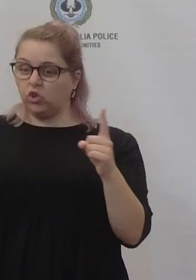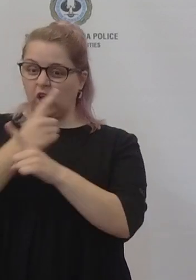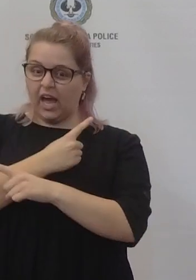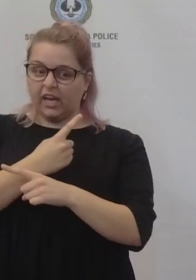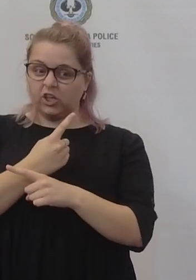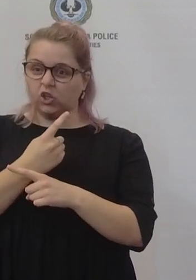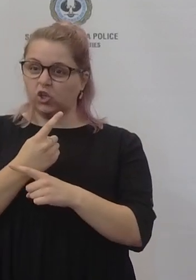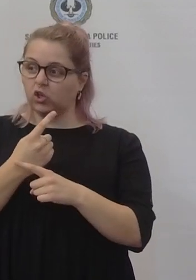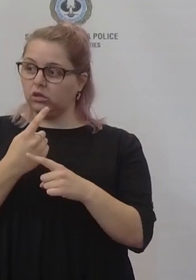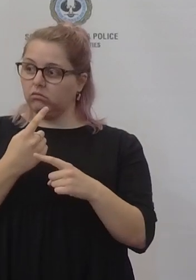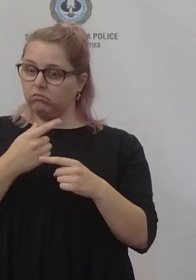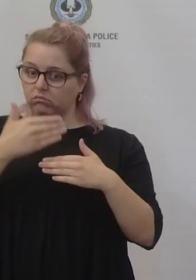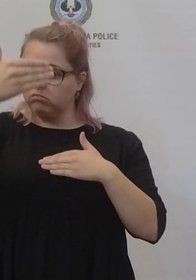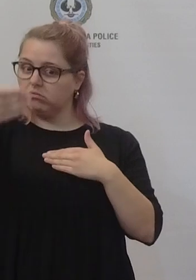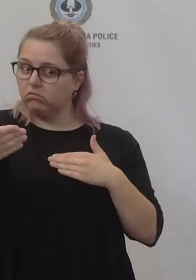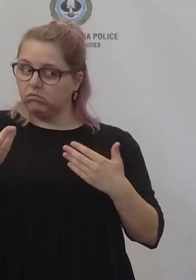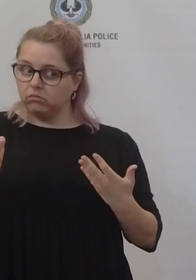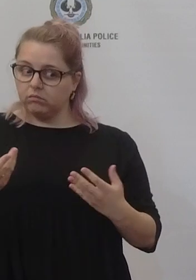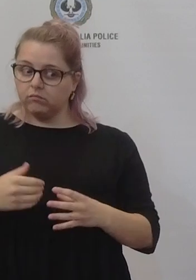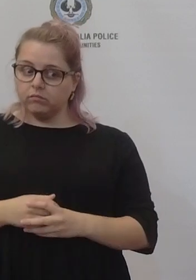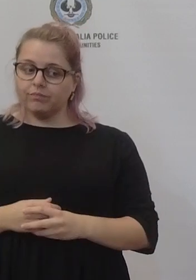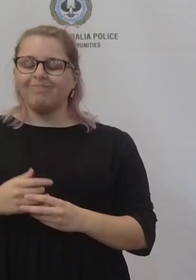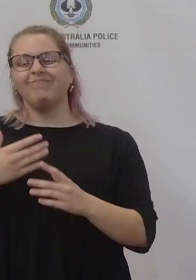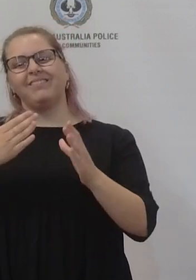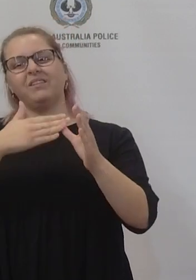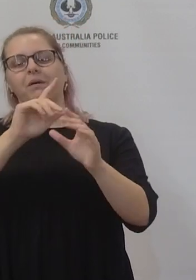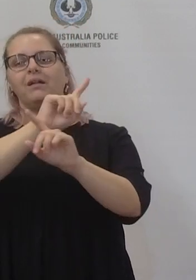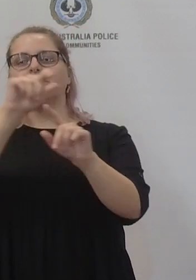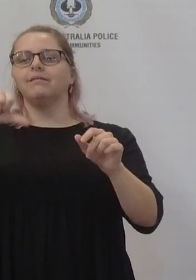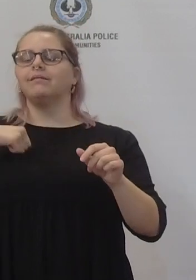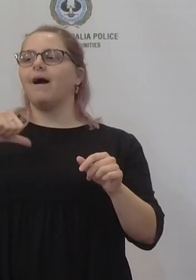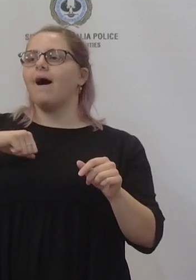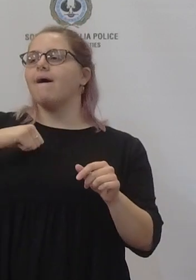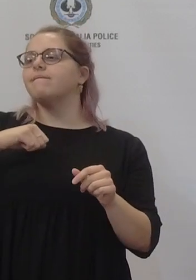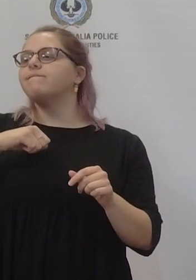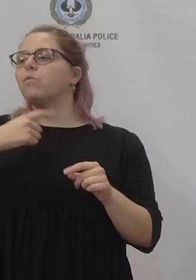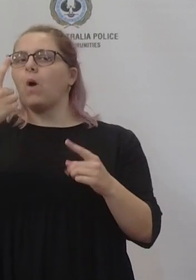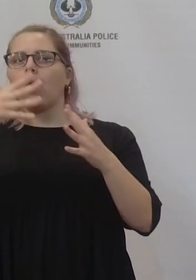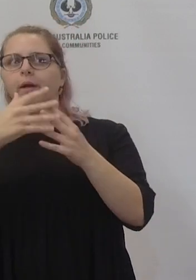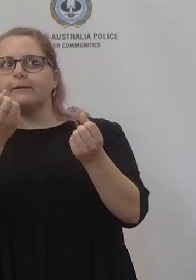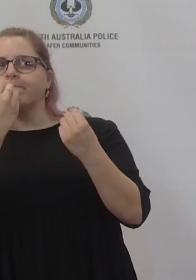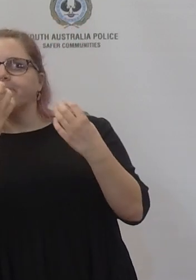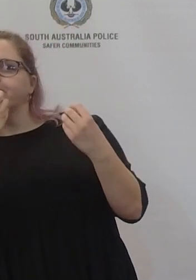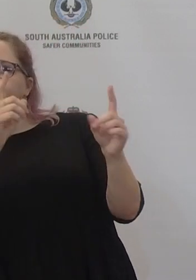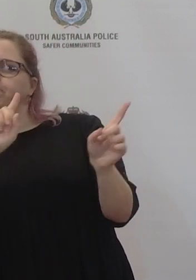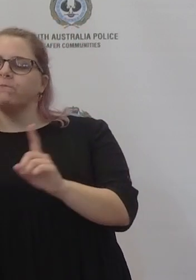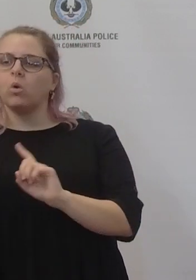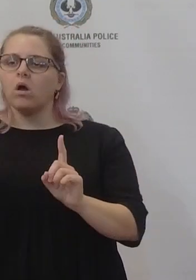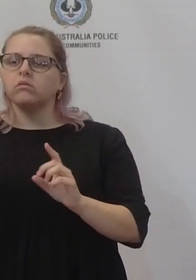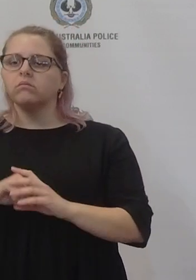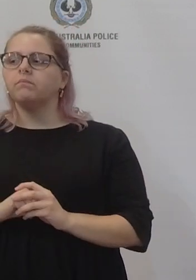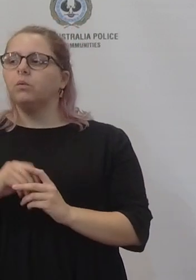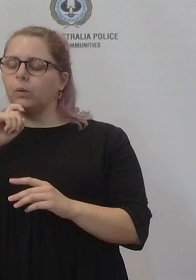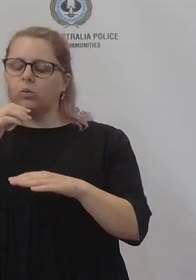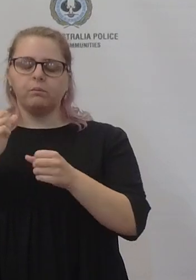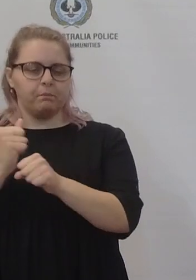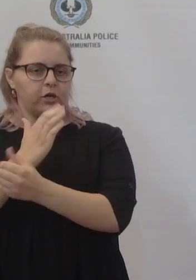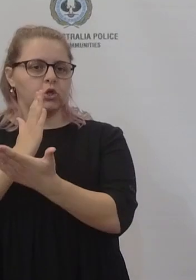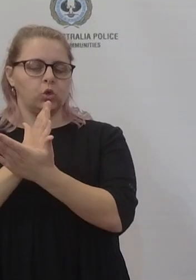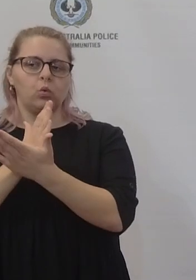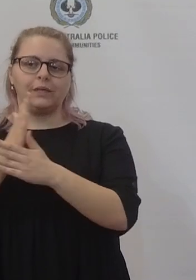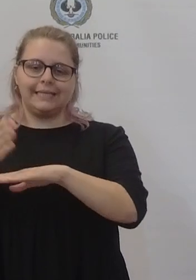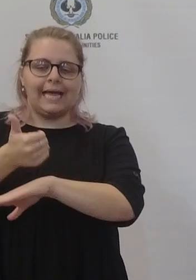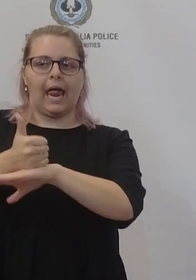feedback on the consultation but I'd imagine that we will continue to be putting in place the best settings and risk management settings for our most